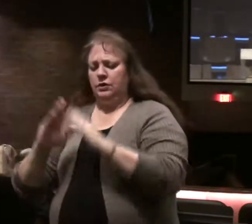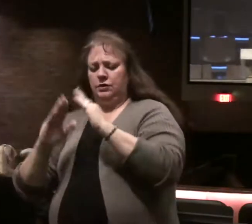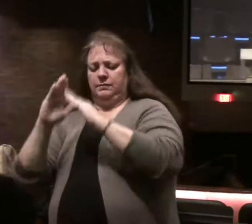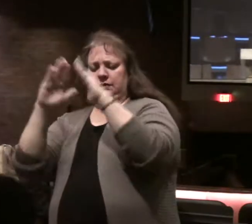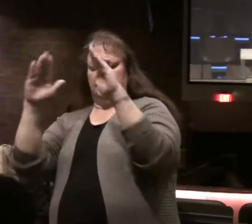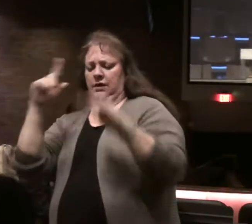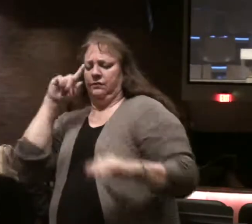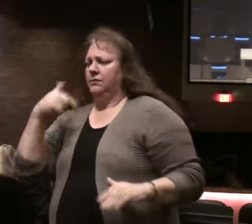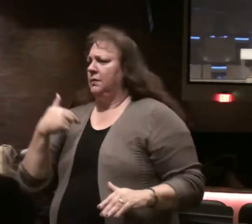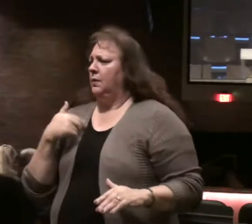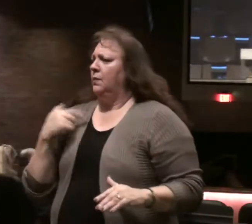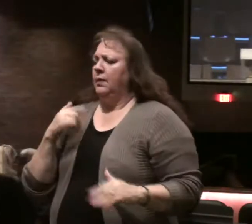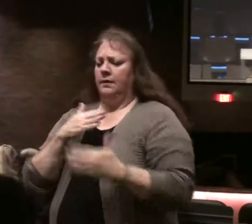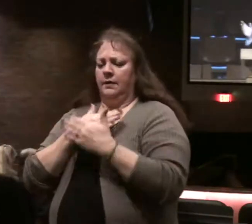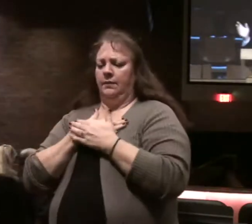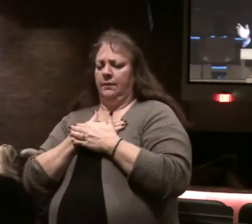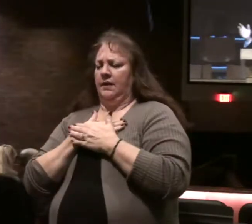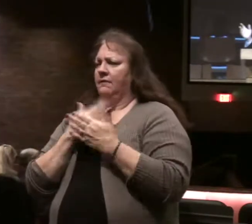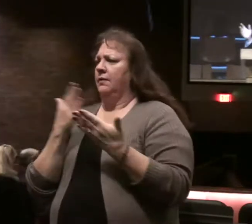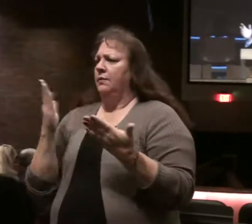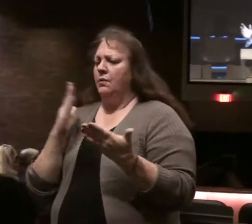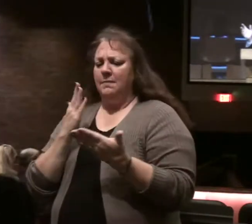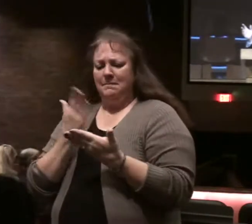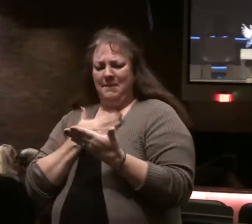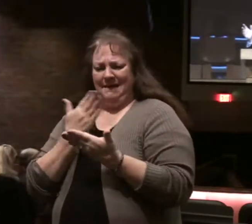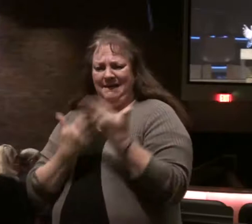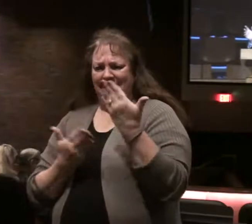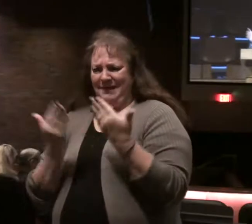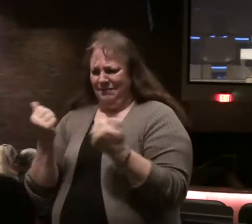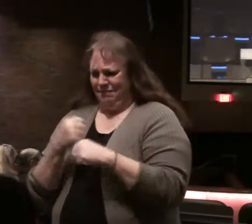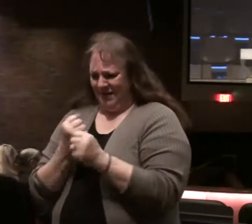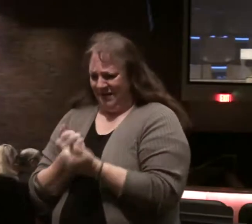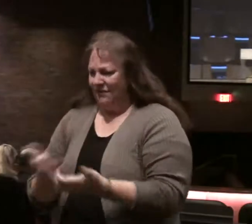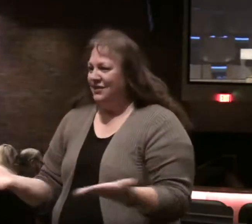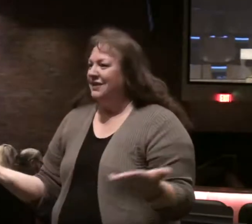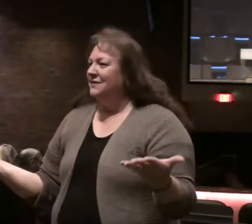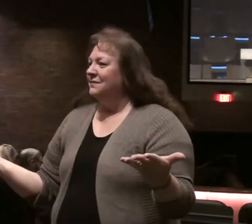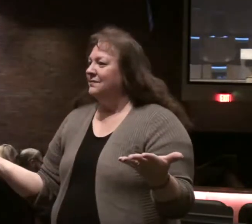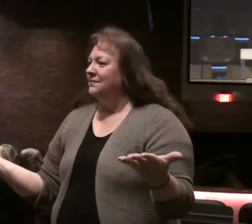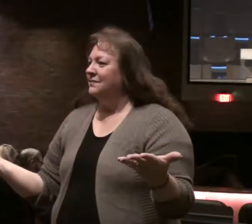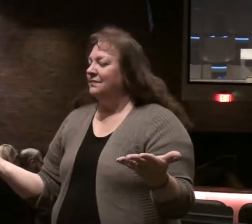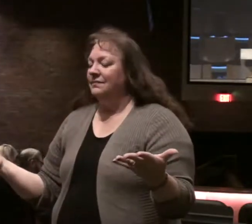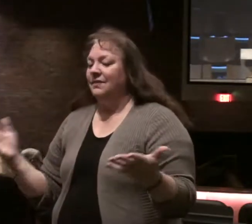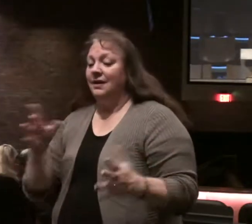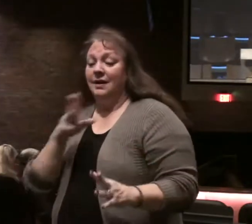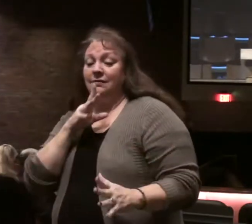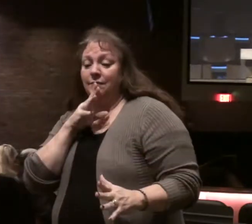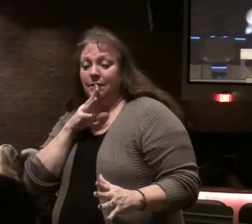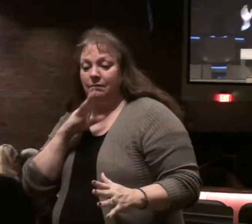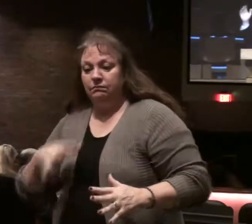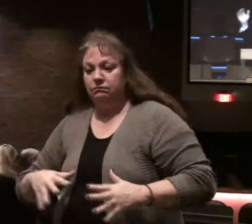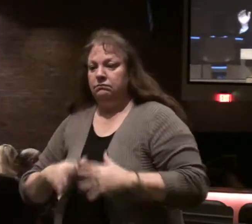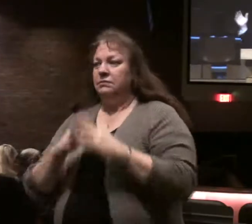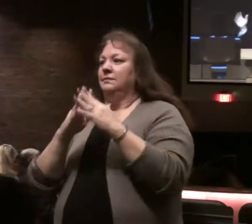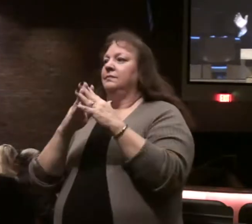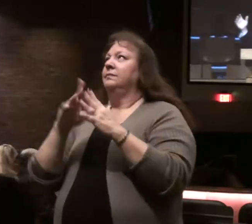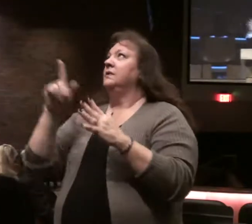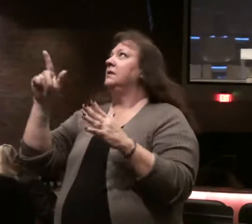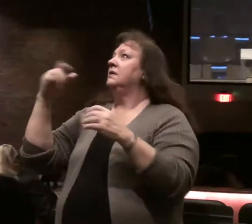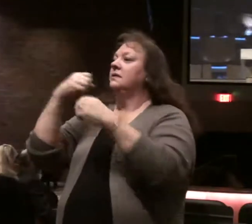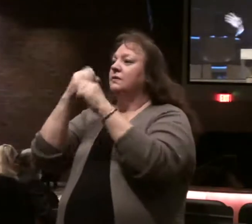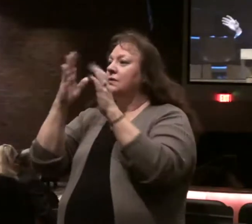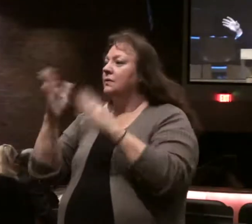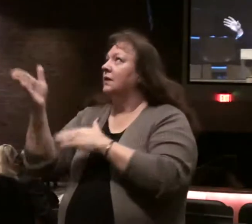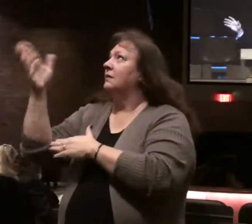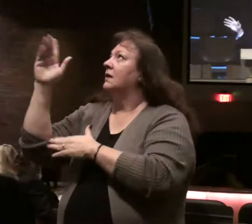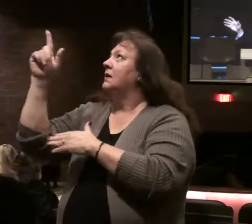Where is the place I may rest? For my hand made all these things. Thus all these things came to being declares the Lord. He is the great creator God. He